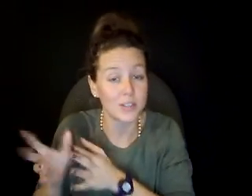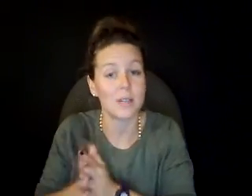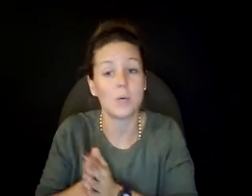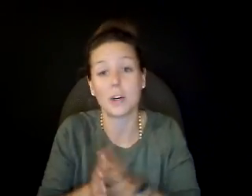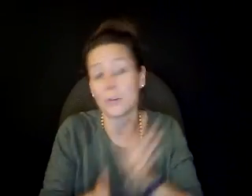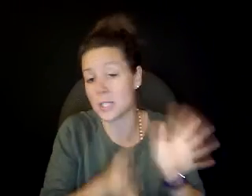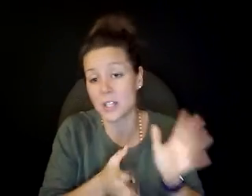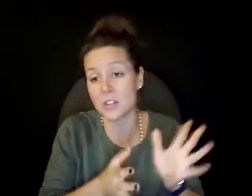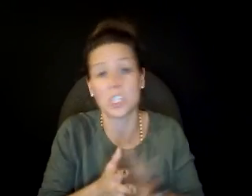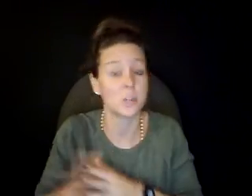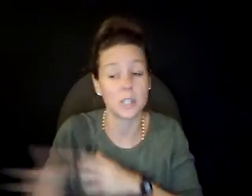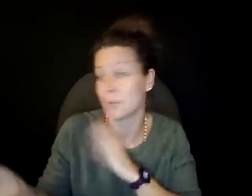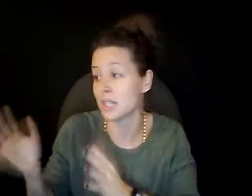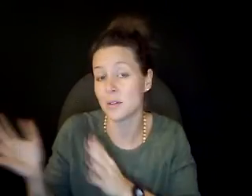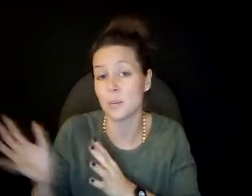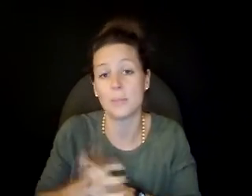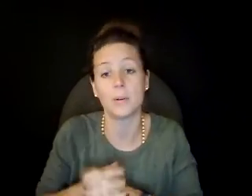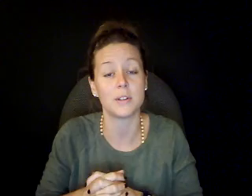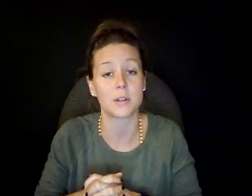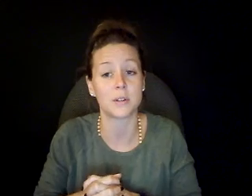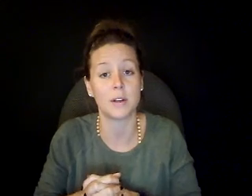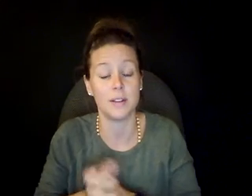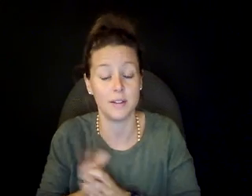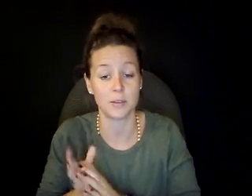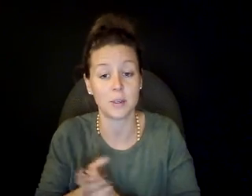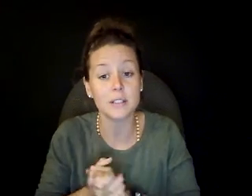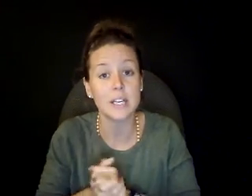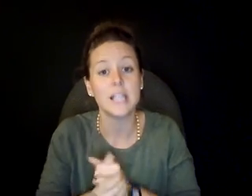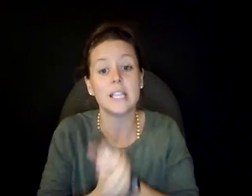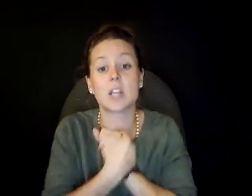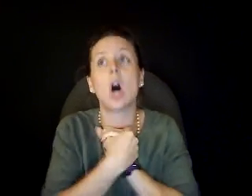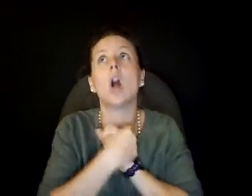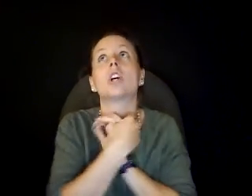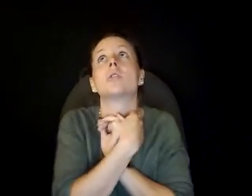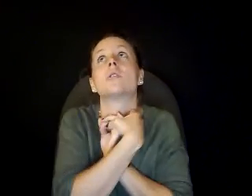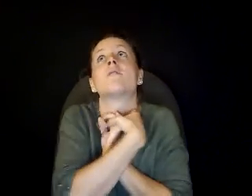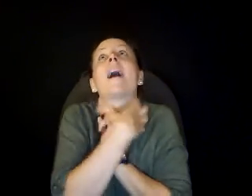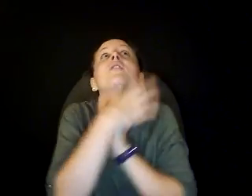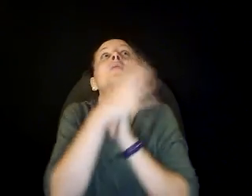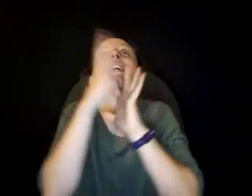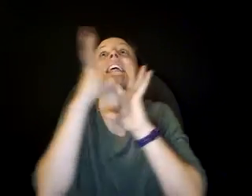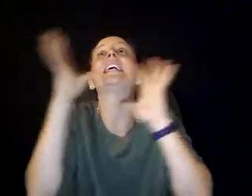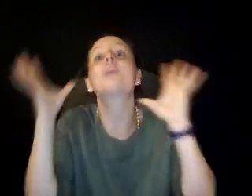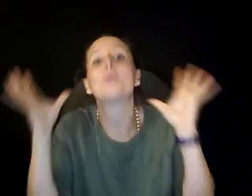someone or particular children or particular people in this world. It is all-inclusive for everyone equally.